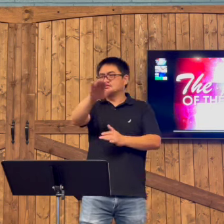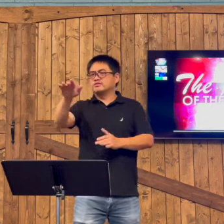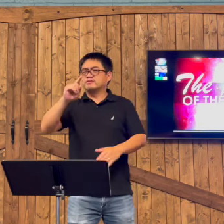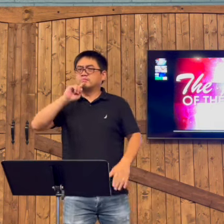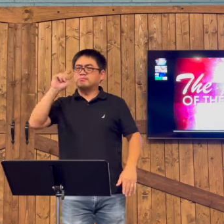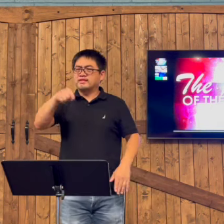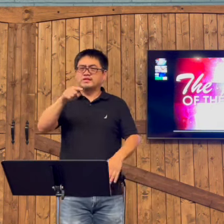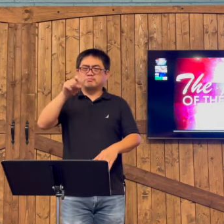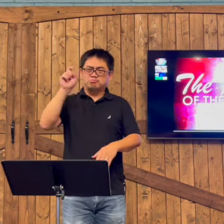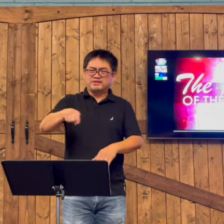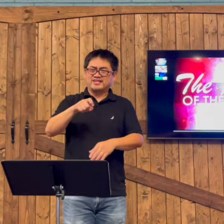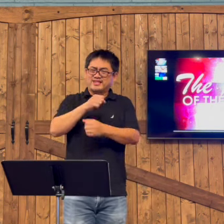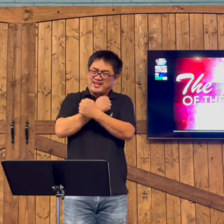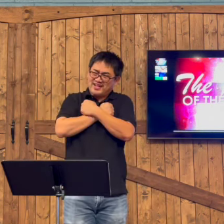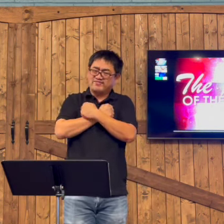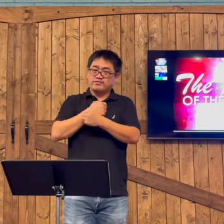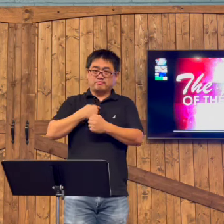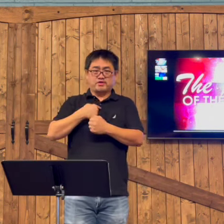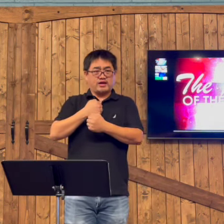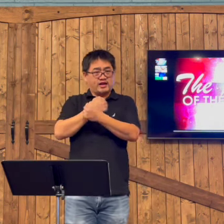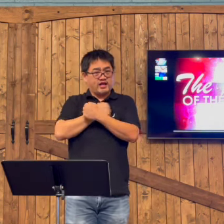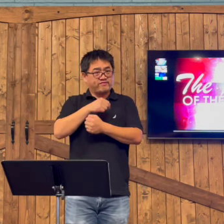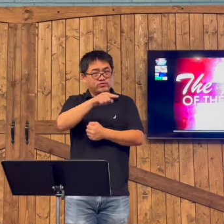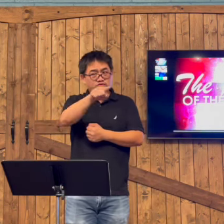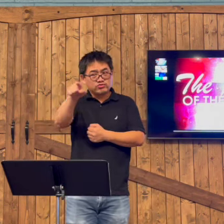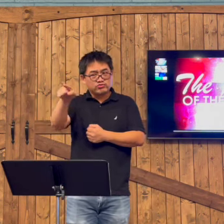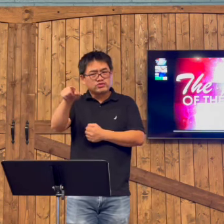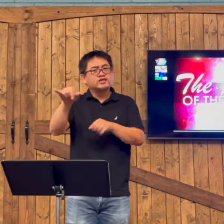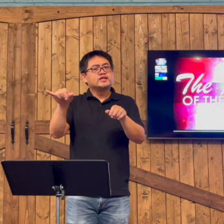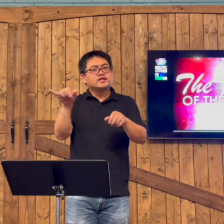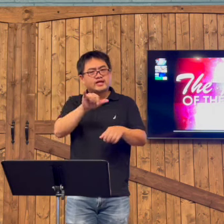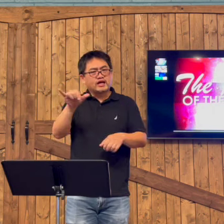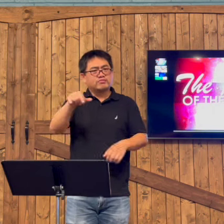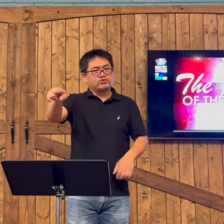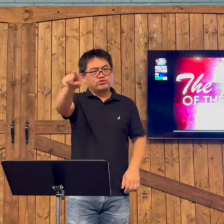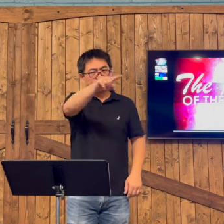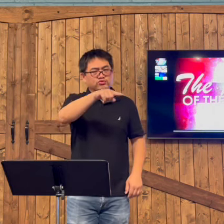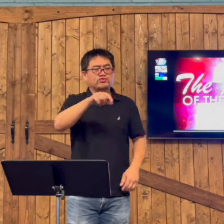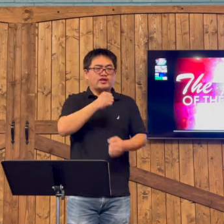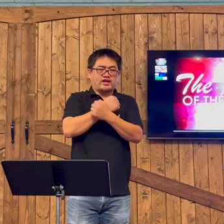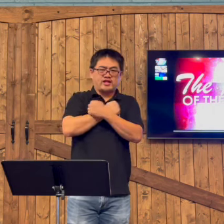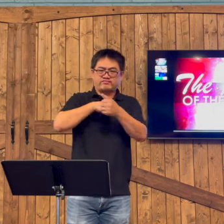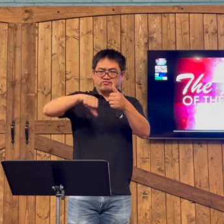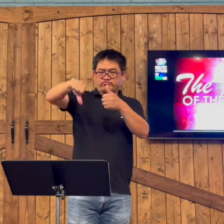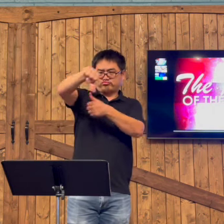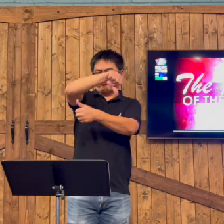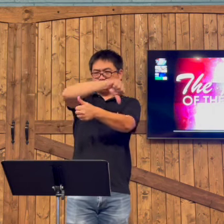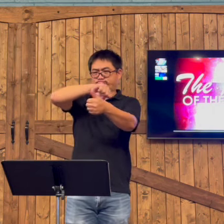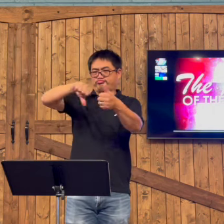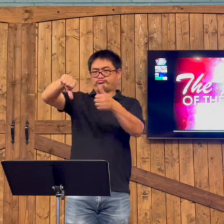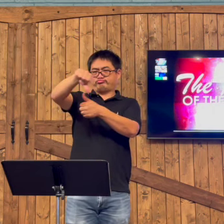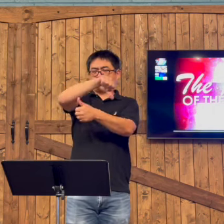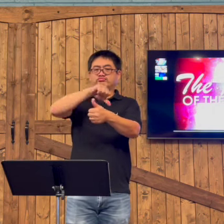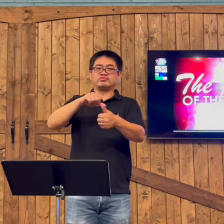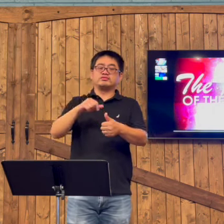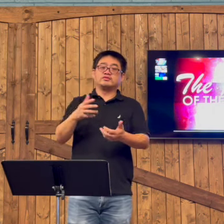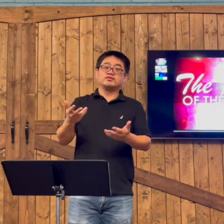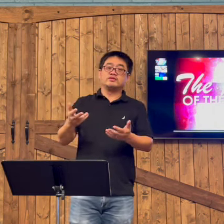It's like before Jesus went up into heaven, He said that He loves all of us here. He loves His disciples. And He wants us to